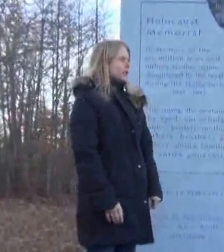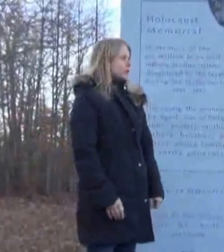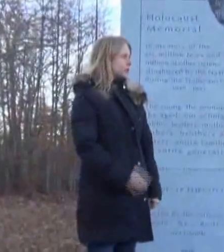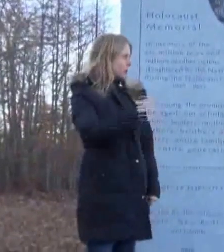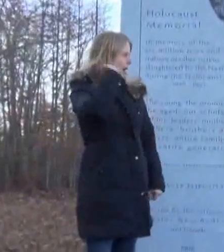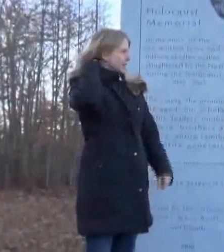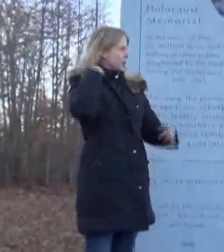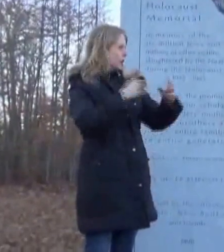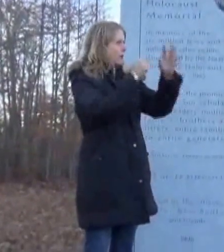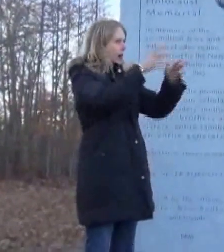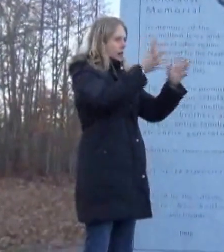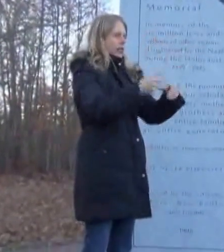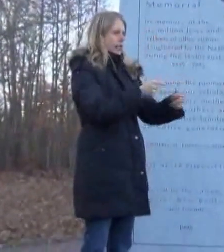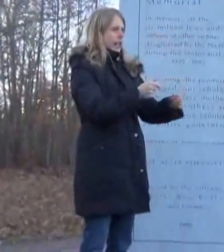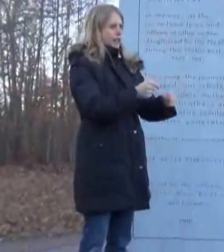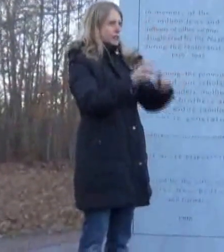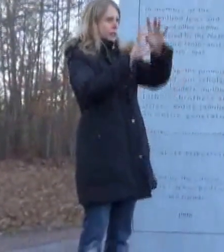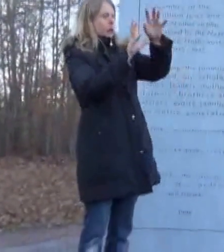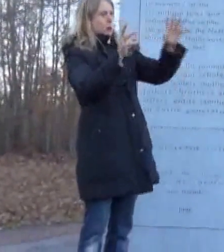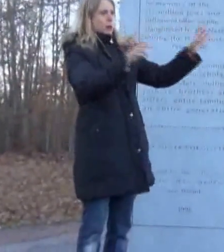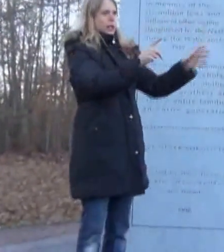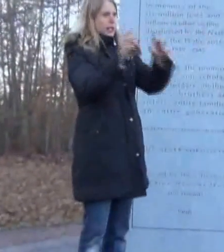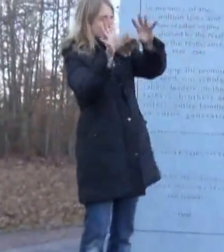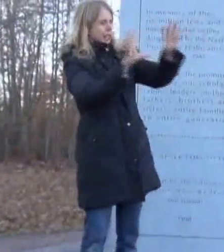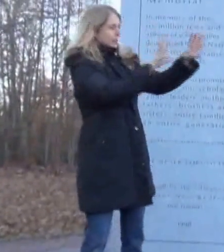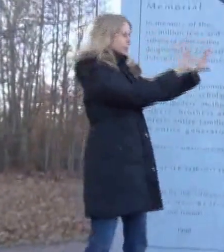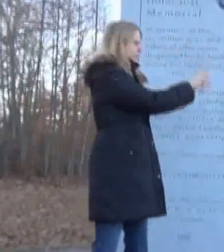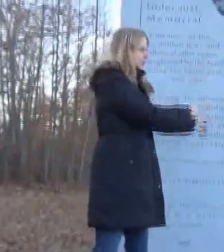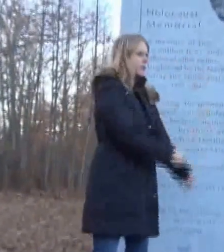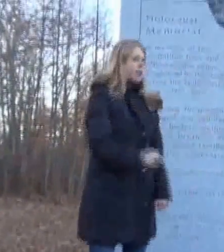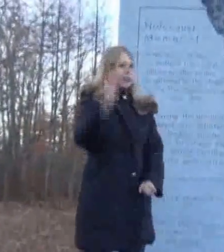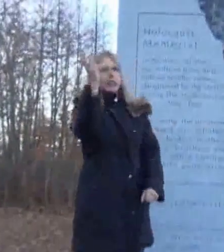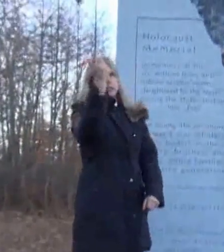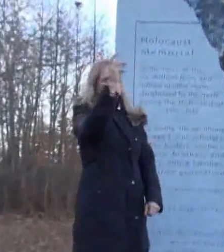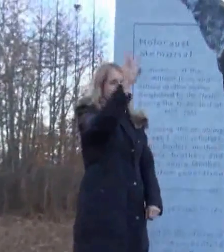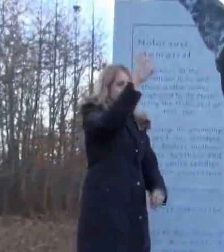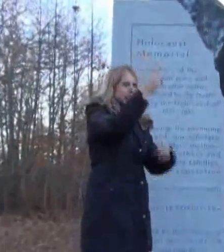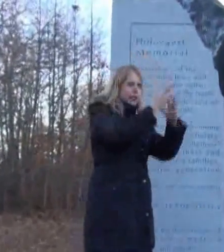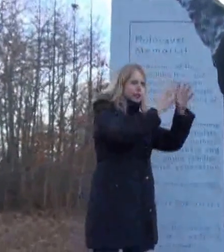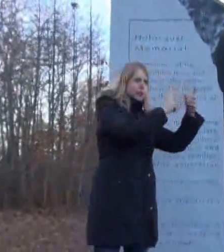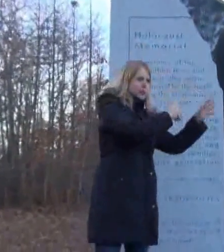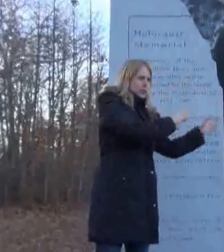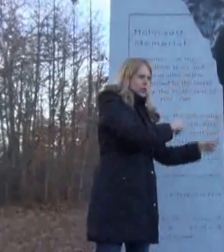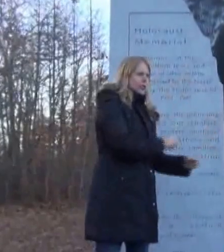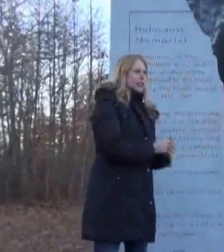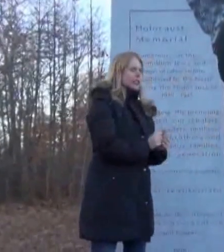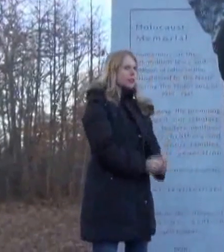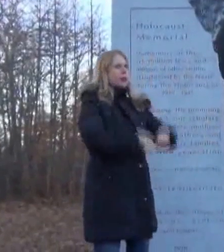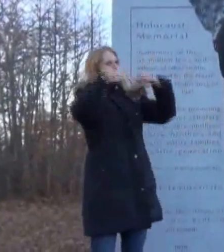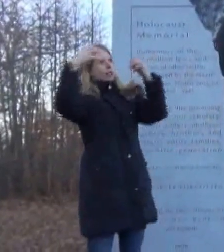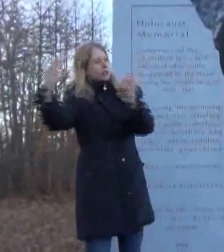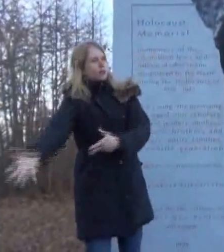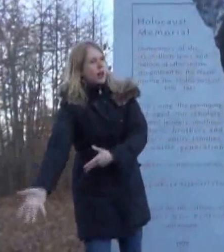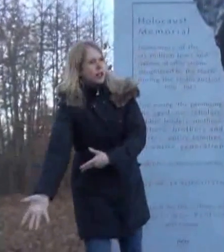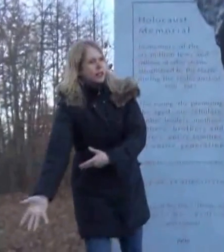So I started modeling hands and I would bring in hands, all kinds of hands in every position. They wanted to have symbolic,